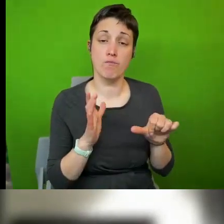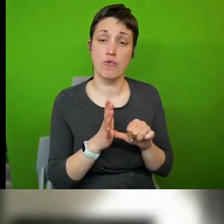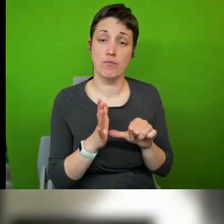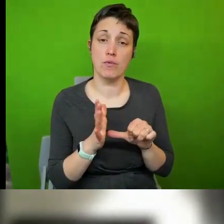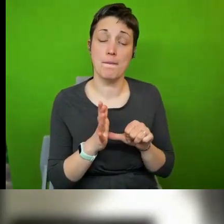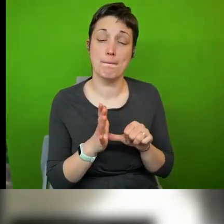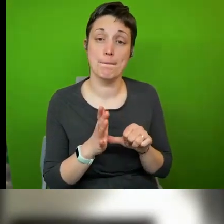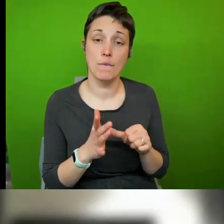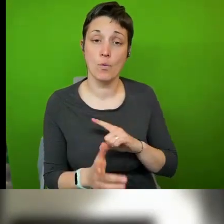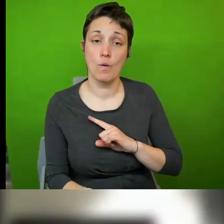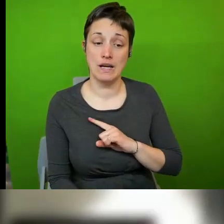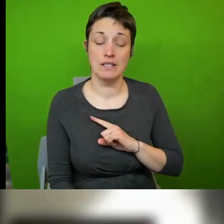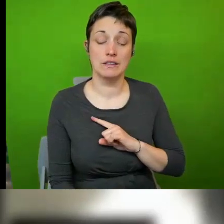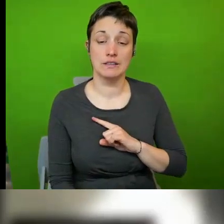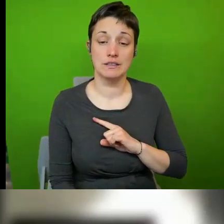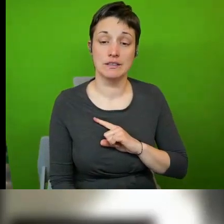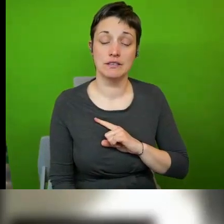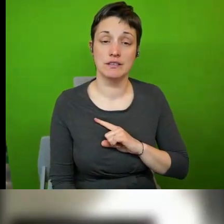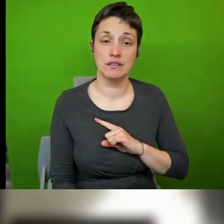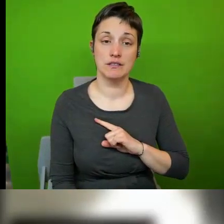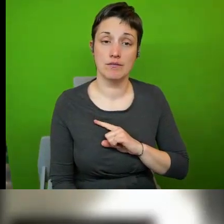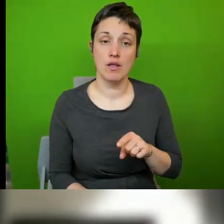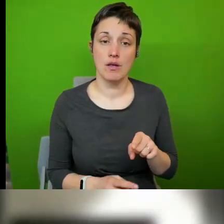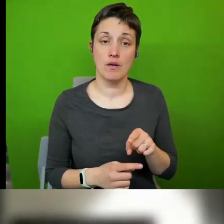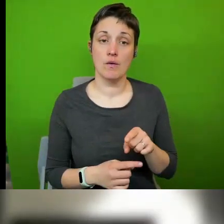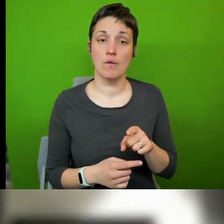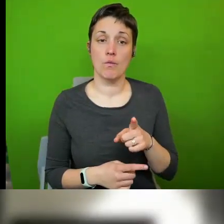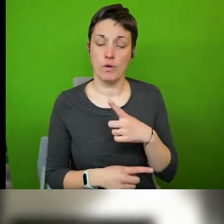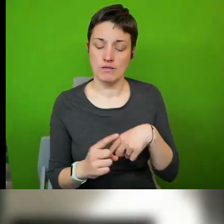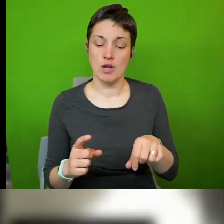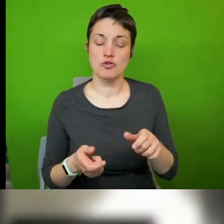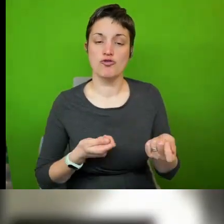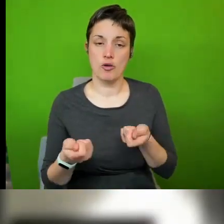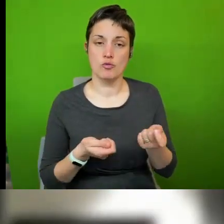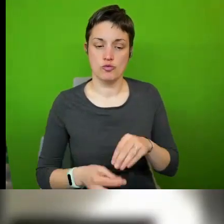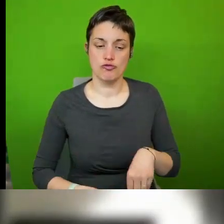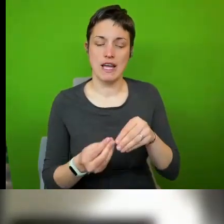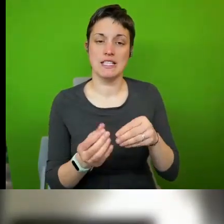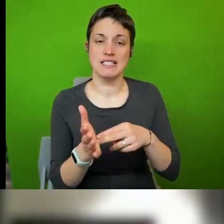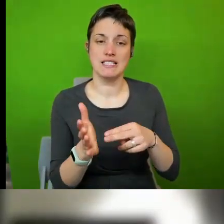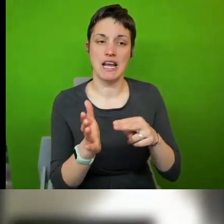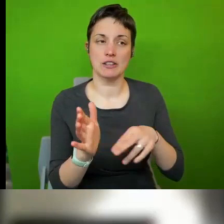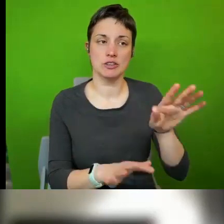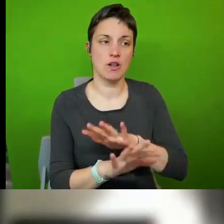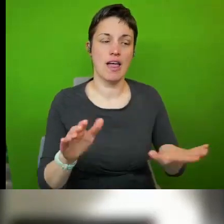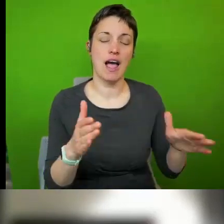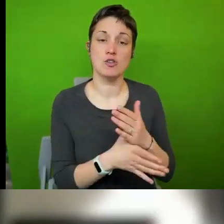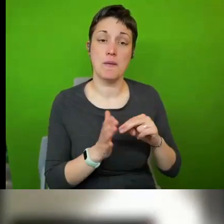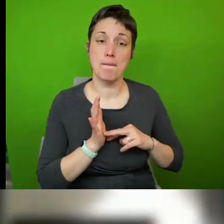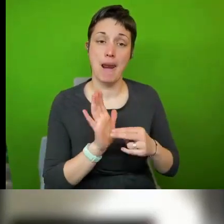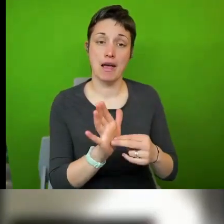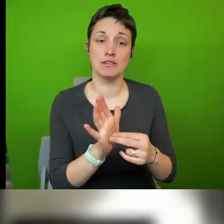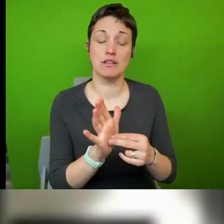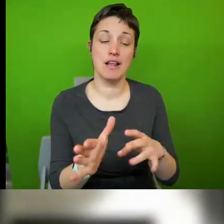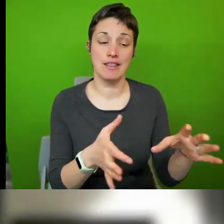we in our country we we struggle to implement or we struggle to create national action plans on persons with disabilities based on the on the